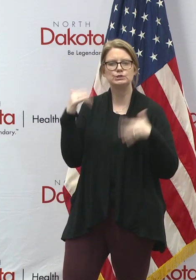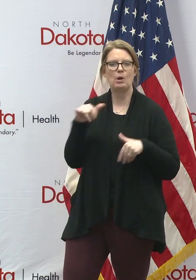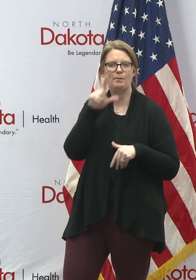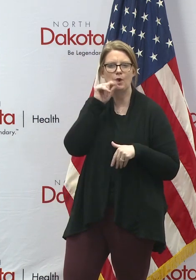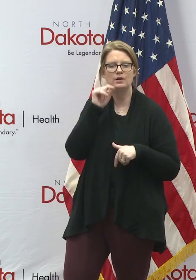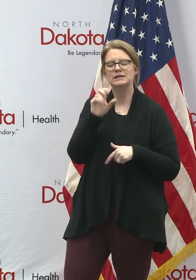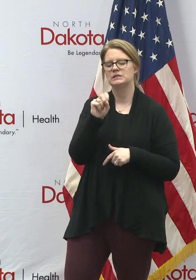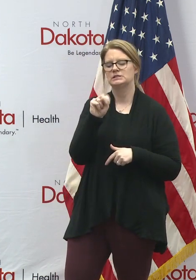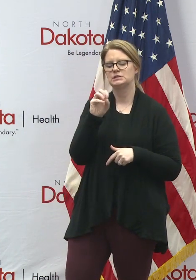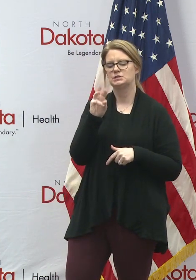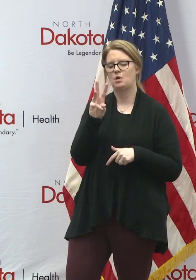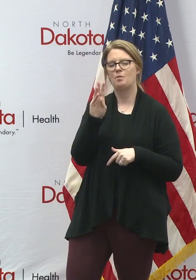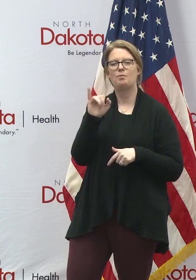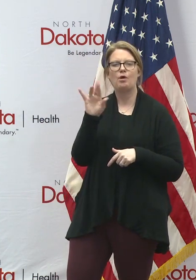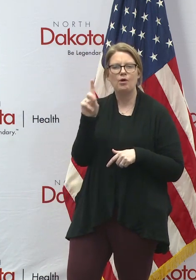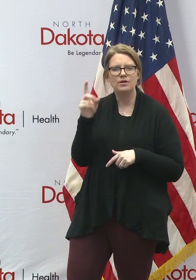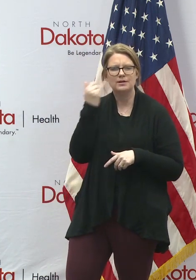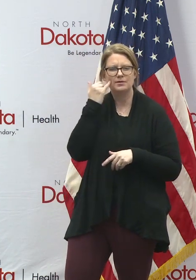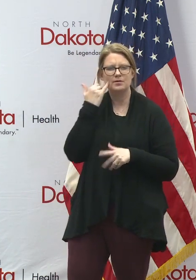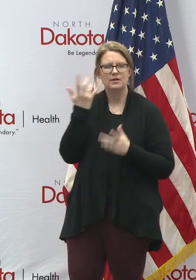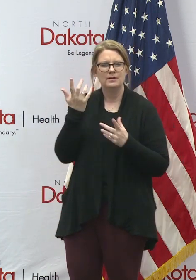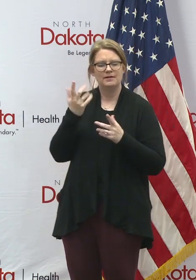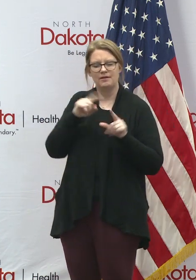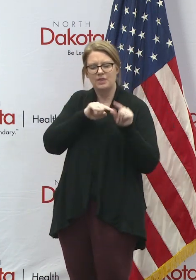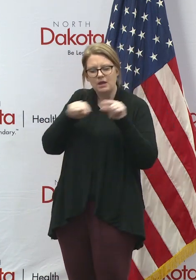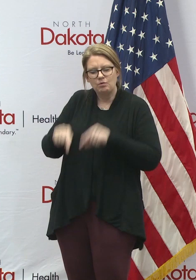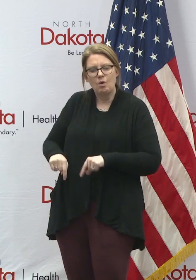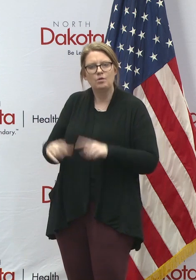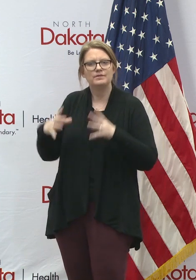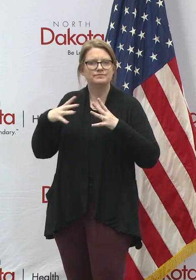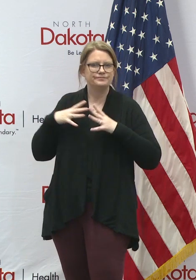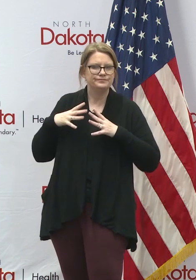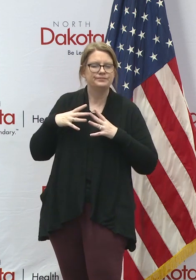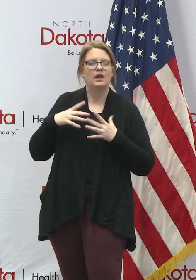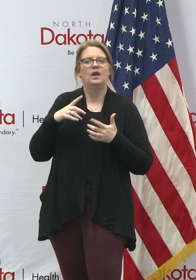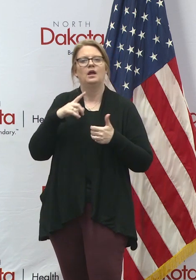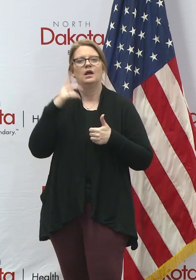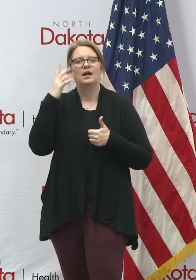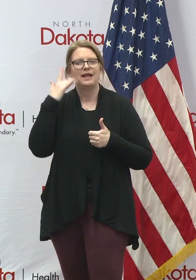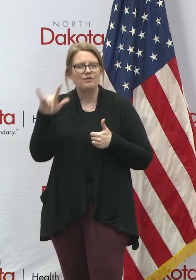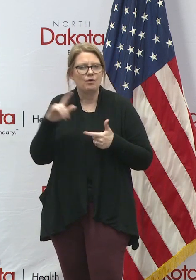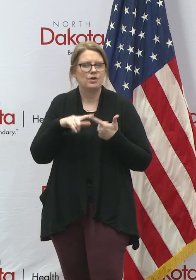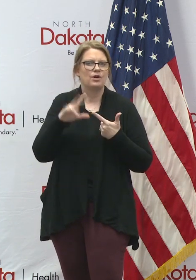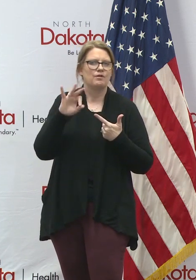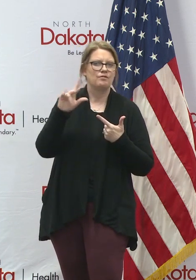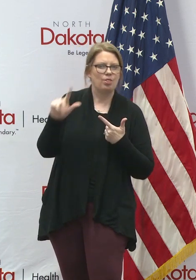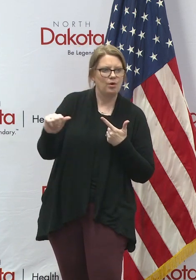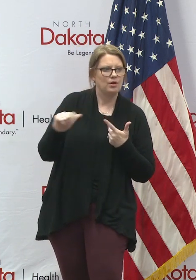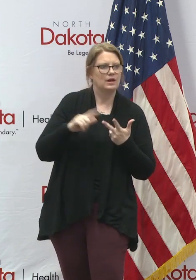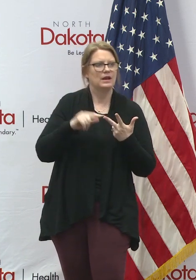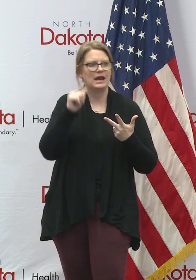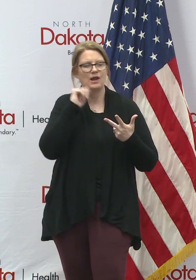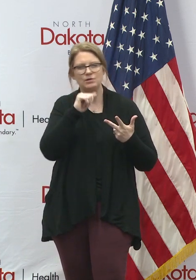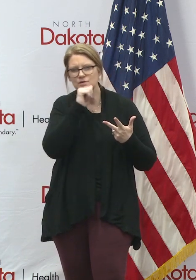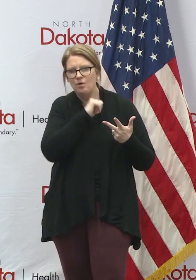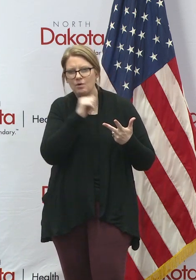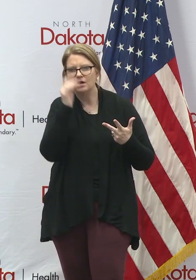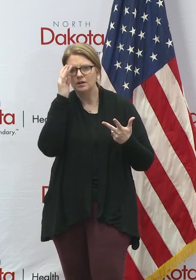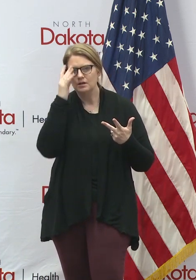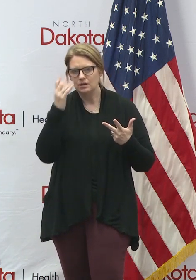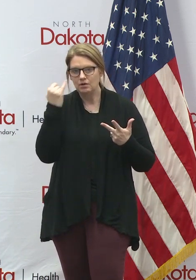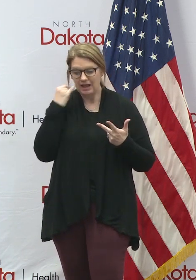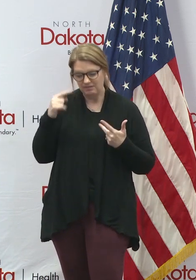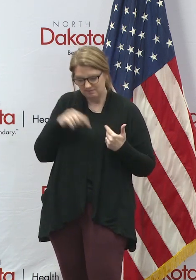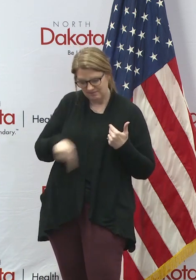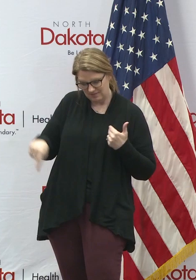vacationing in Florida or Arizona or other places, California, that have a high degree of positives being reported,